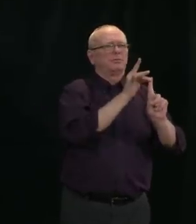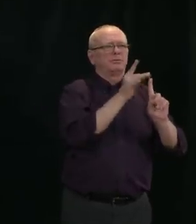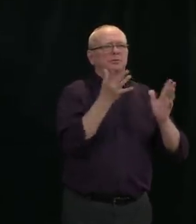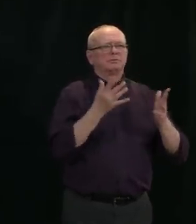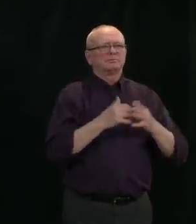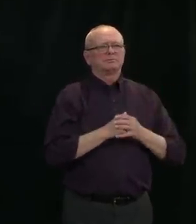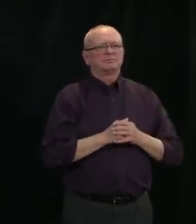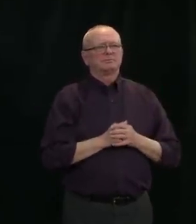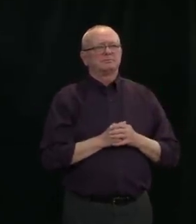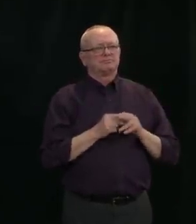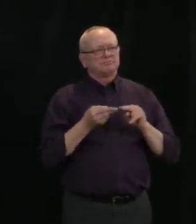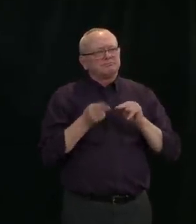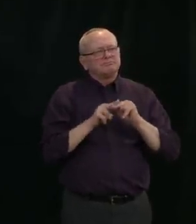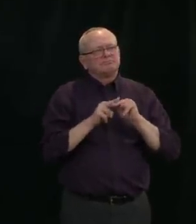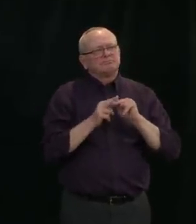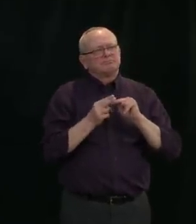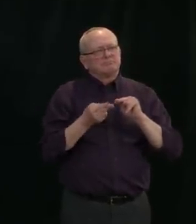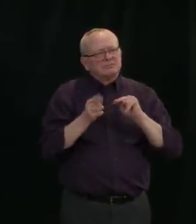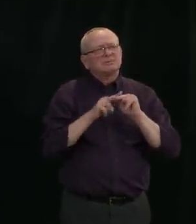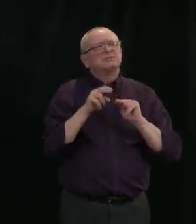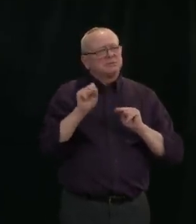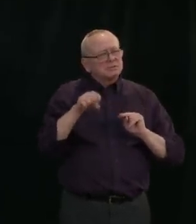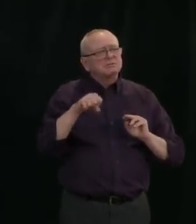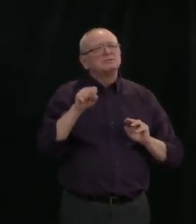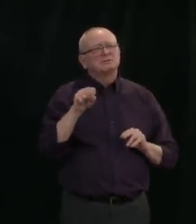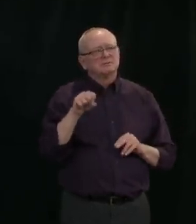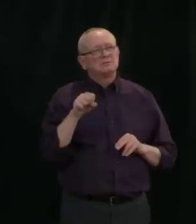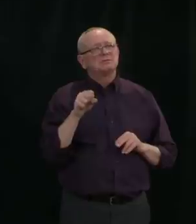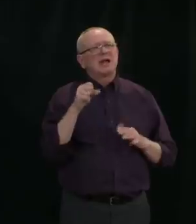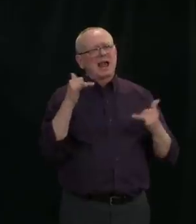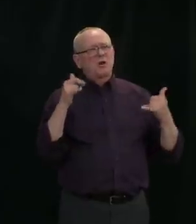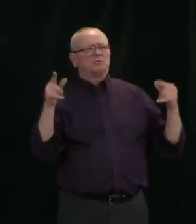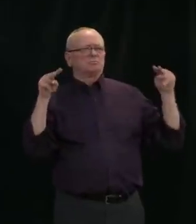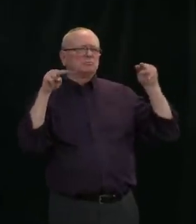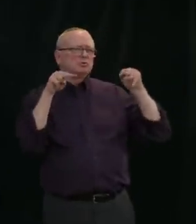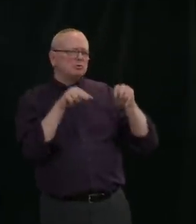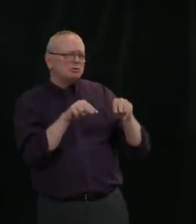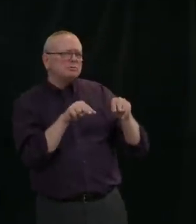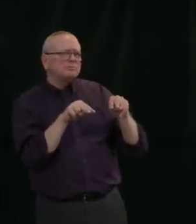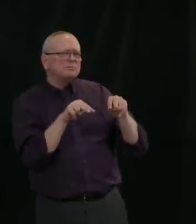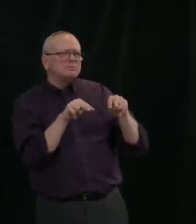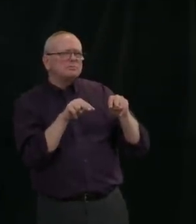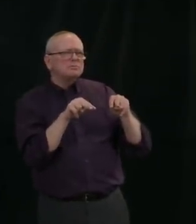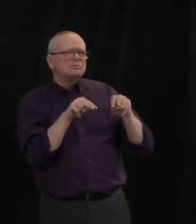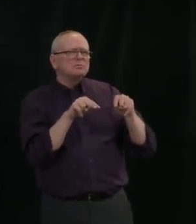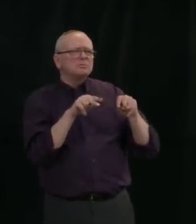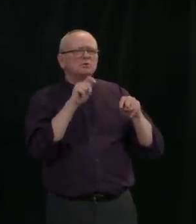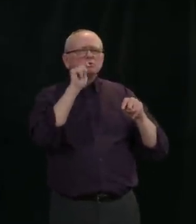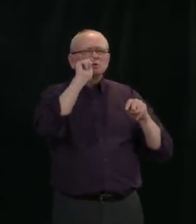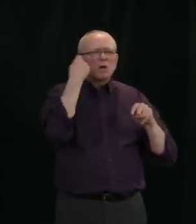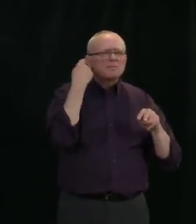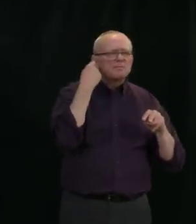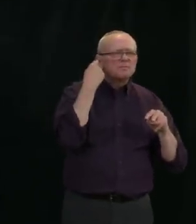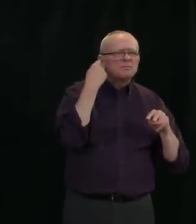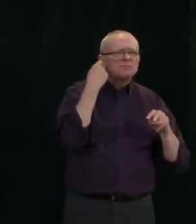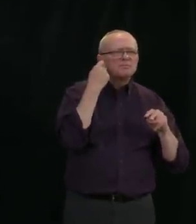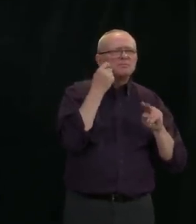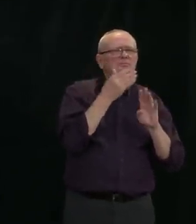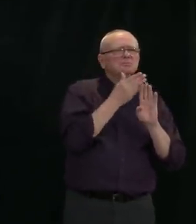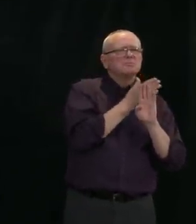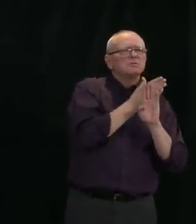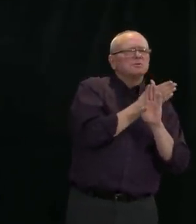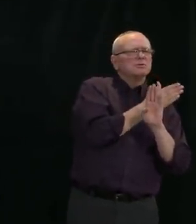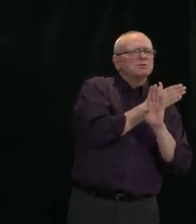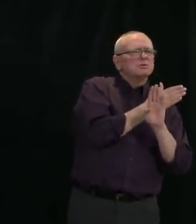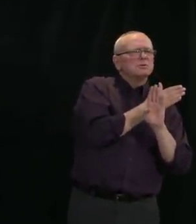tell you is that when we look at the number of these cases by the day the swab was collected, instead of the day the lab tested